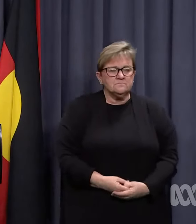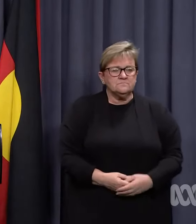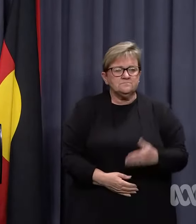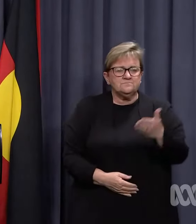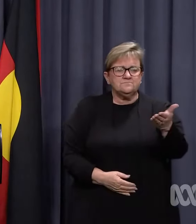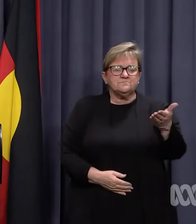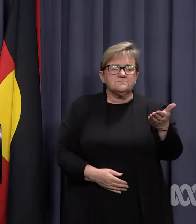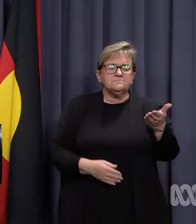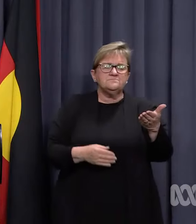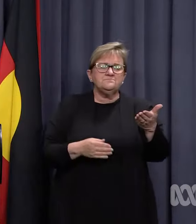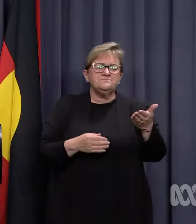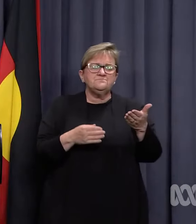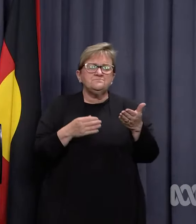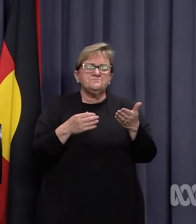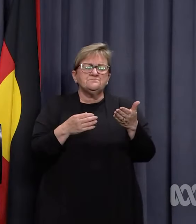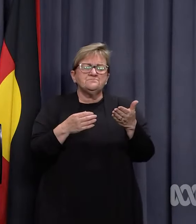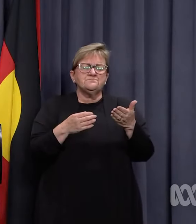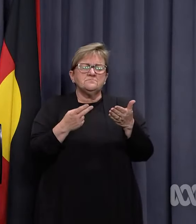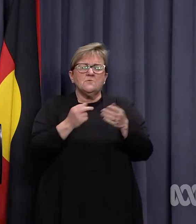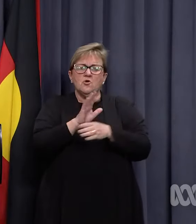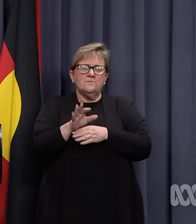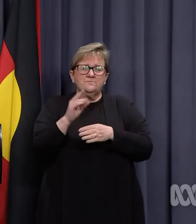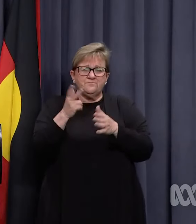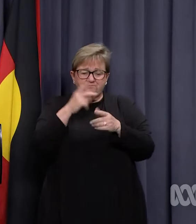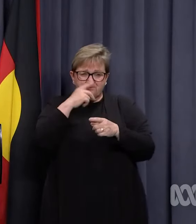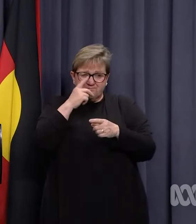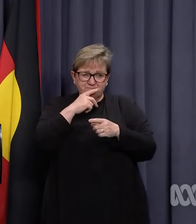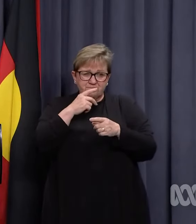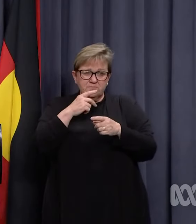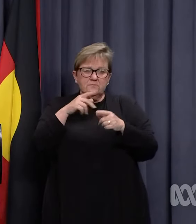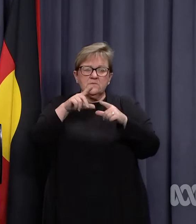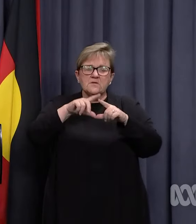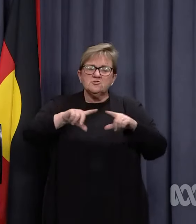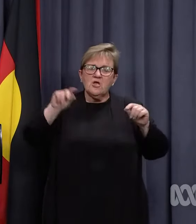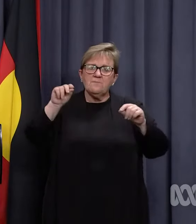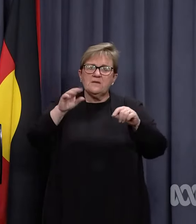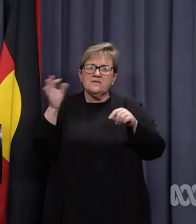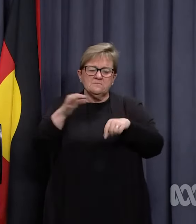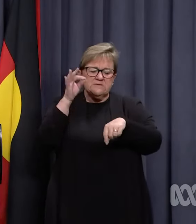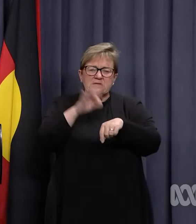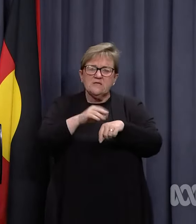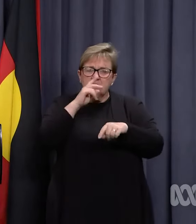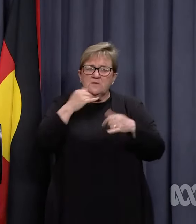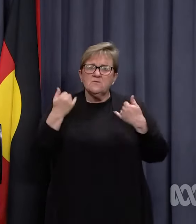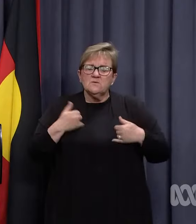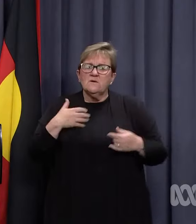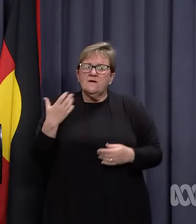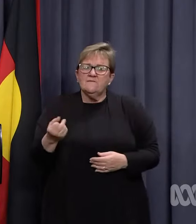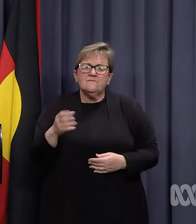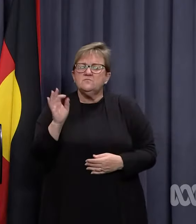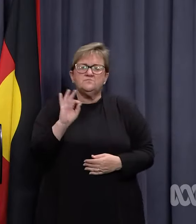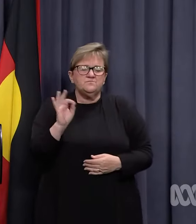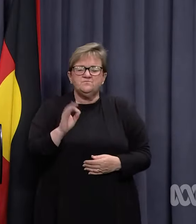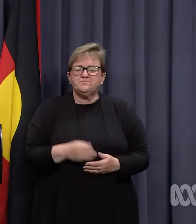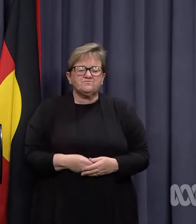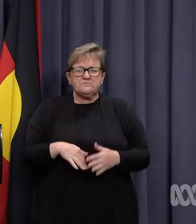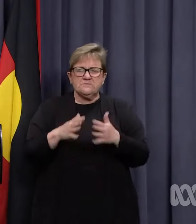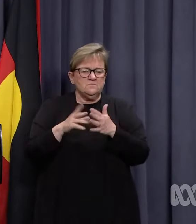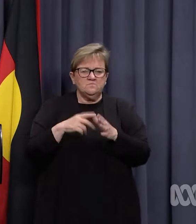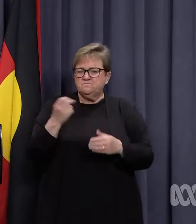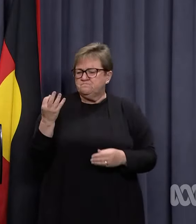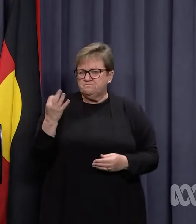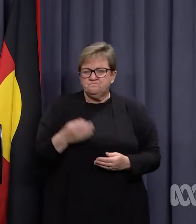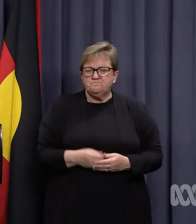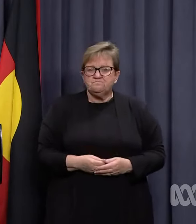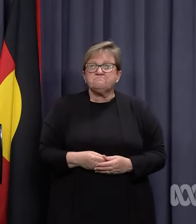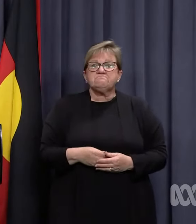Non-COVID question. Has there been any known cases of Japanese encephalitis in WA? Not in Western Australia, that I've been informed of,